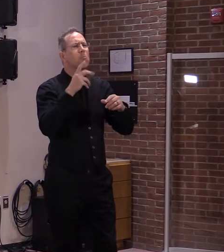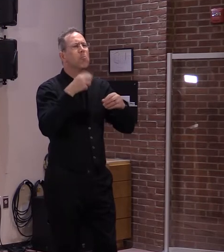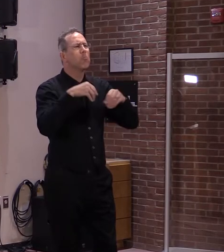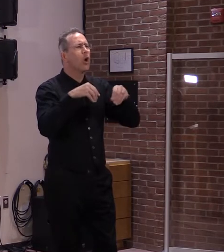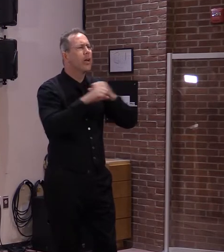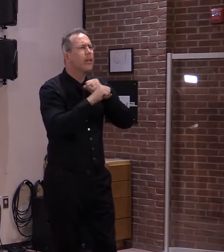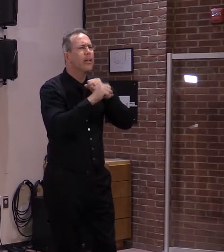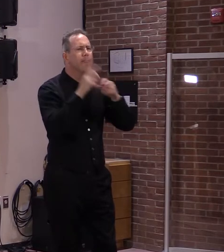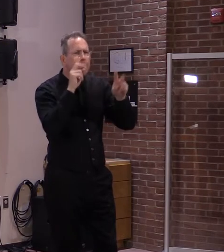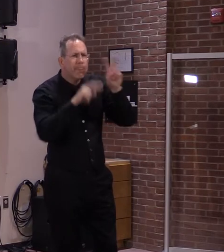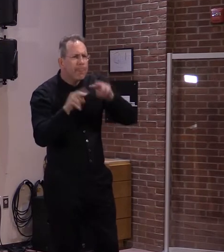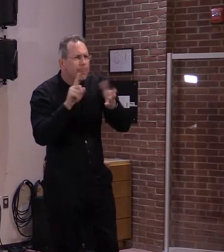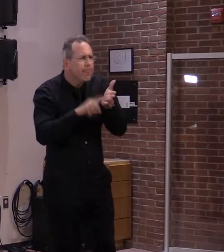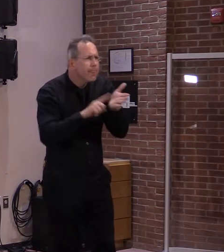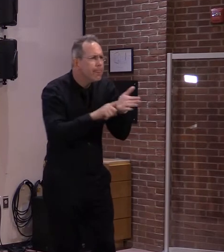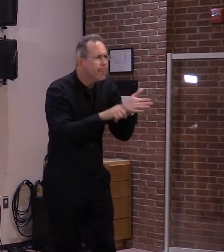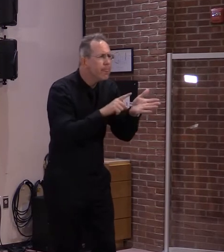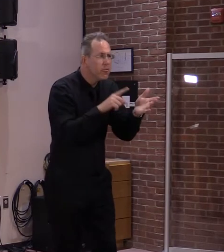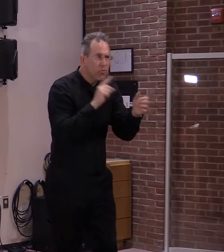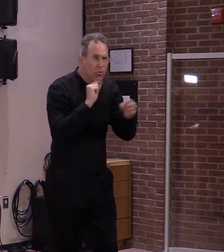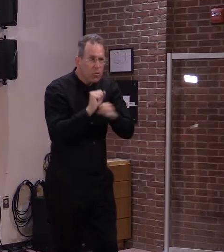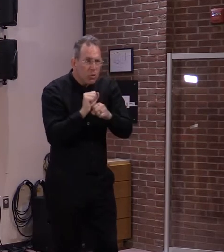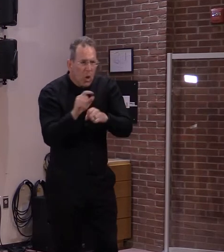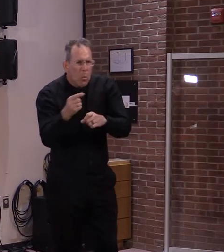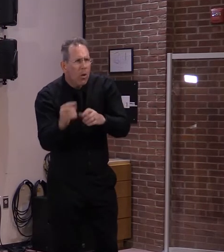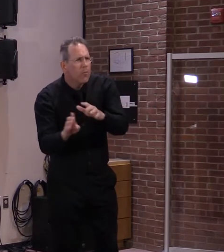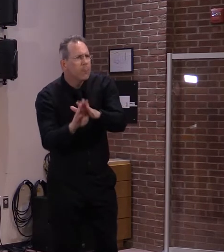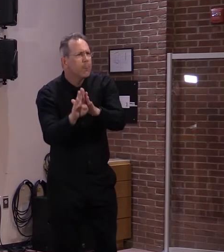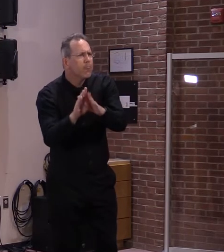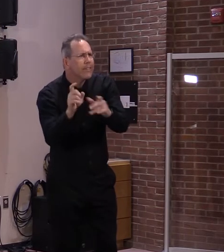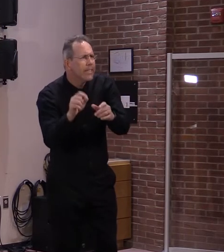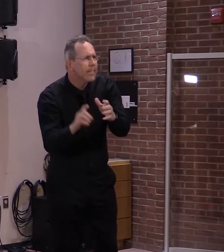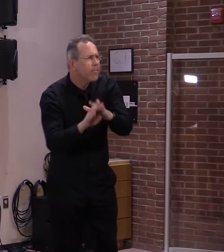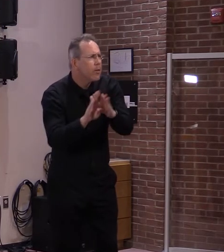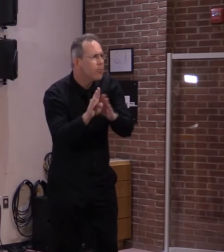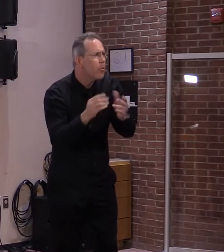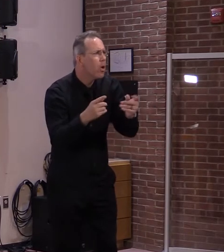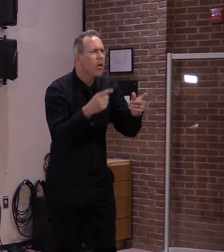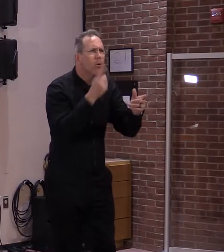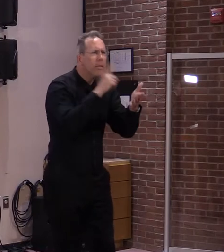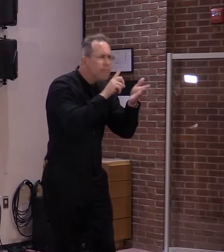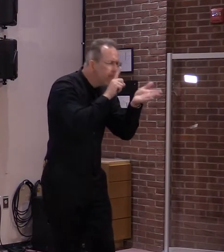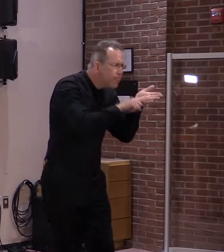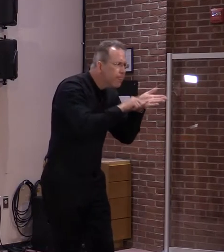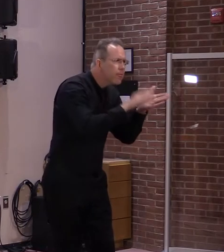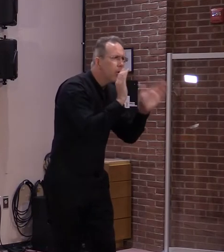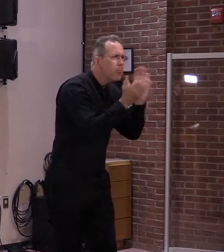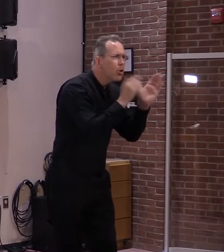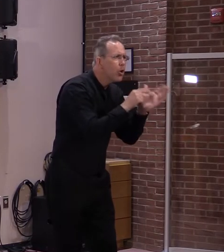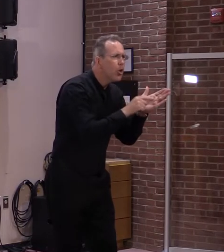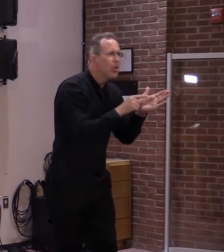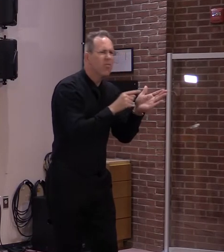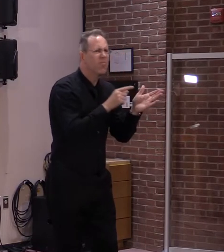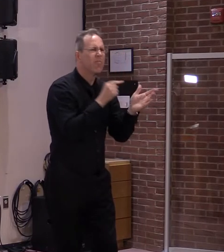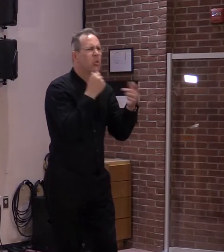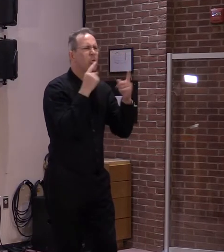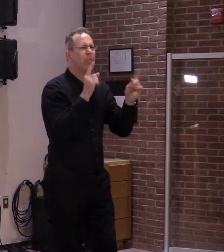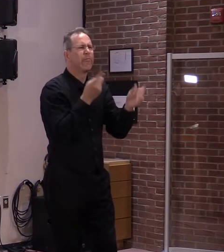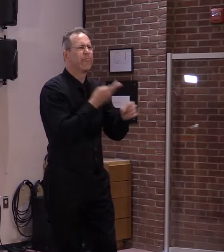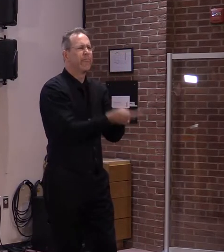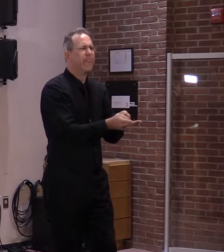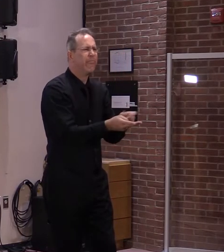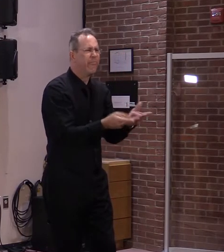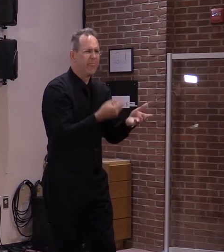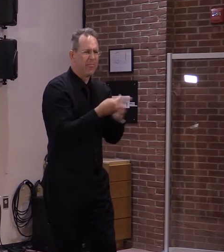needs assessment. However, that that that funding did not make it through review by the